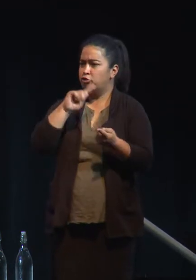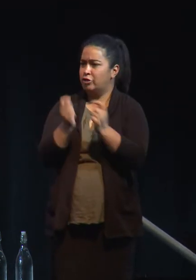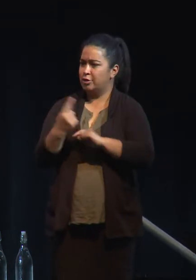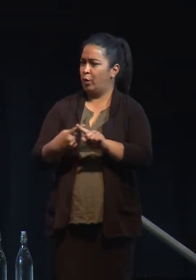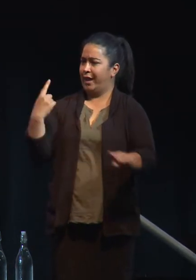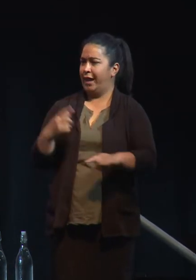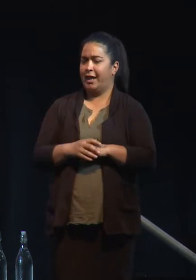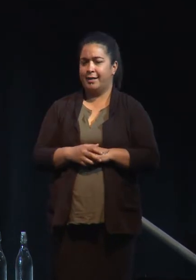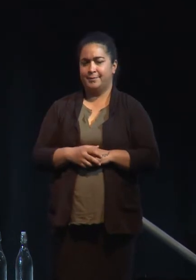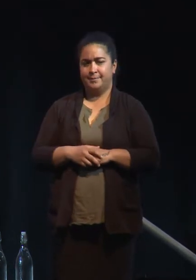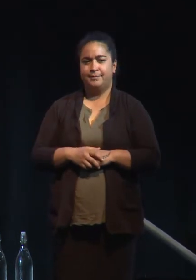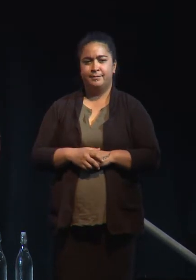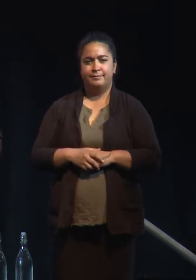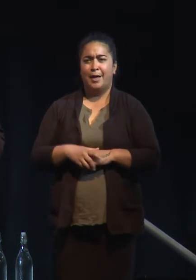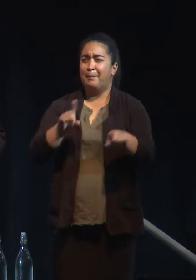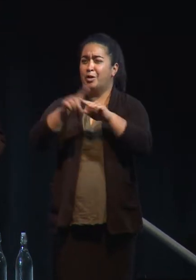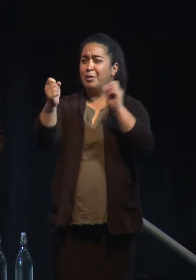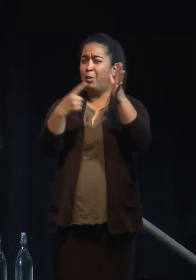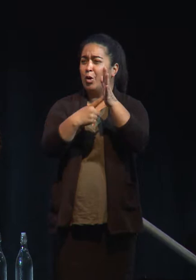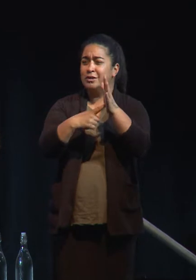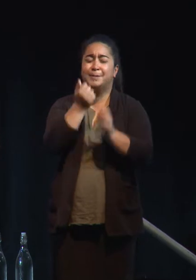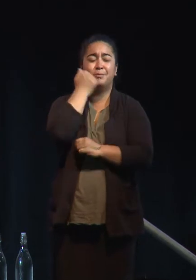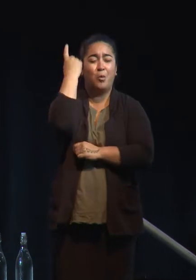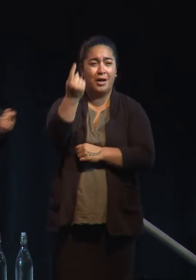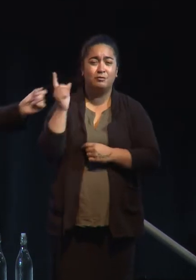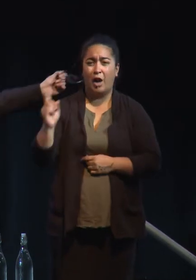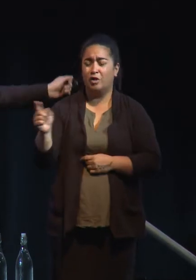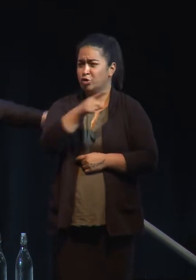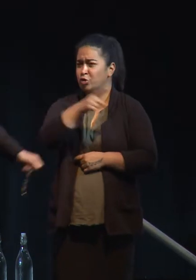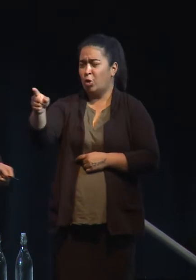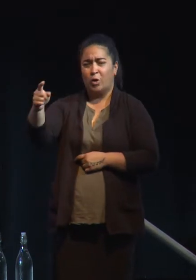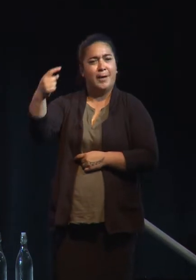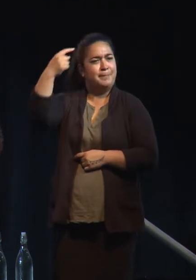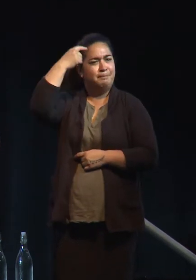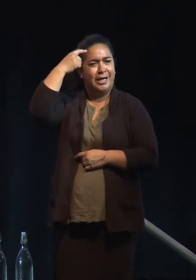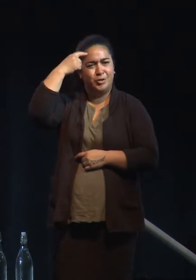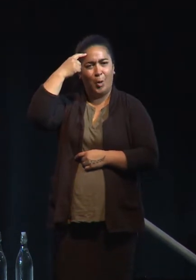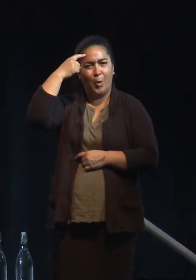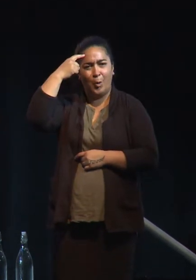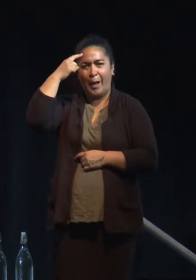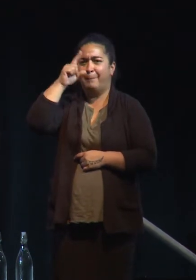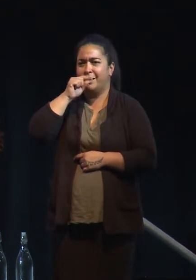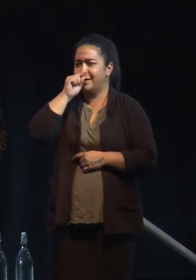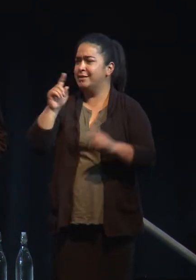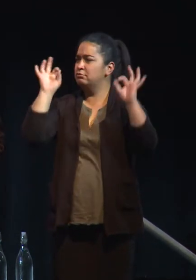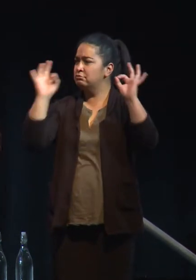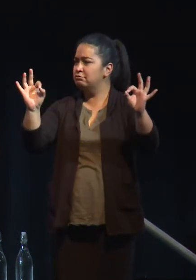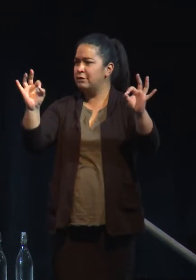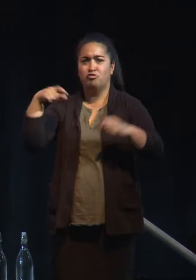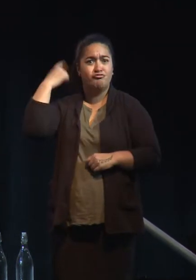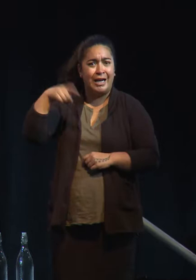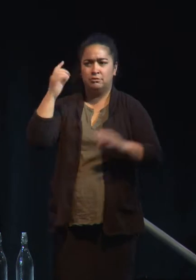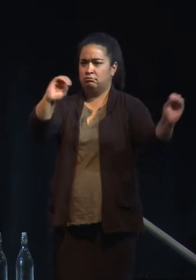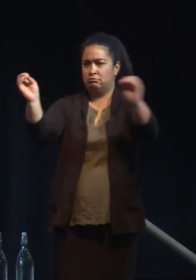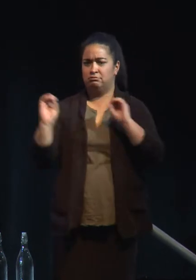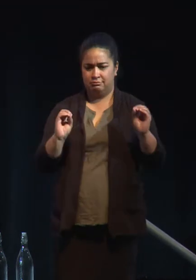you're sane. You're sane people unlike some other countries that we occasionally live in who are